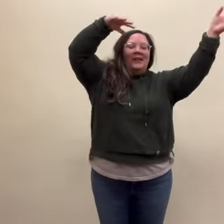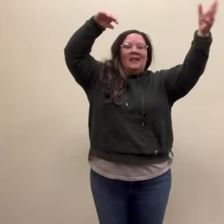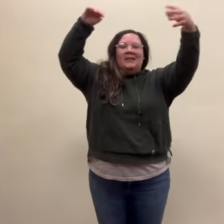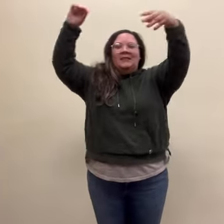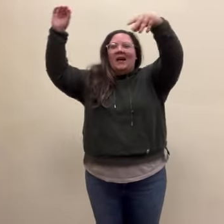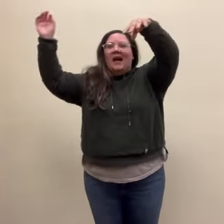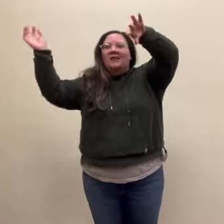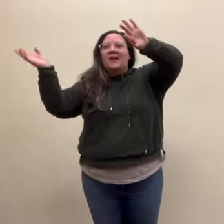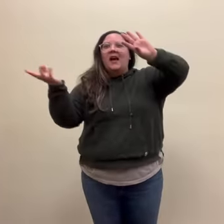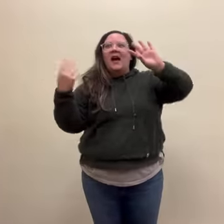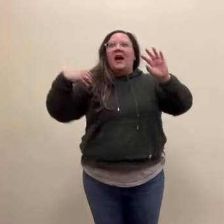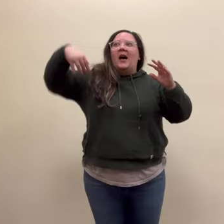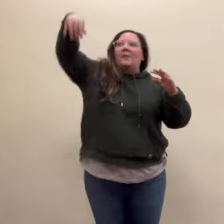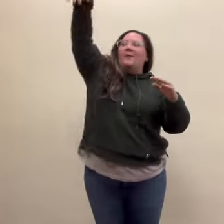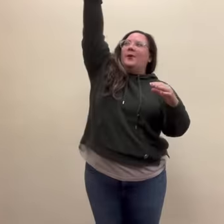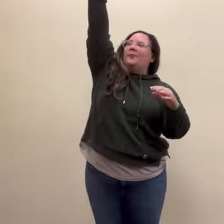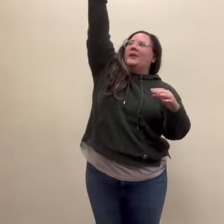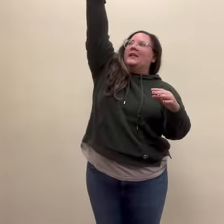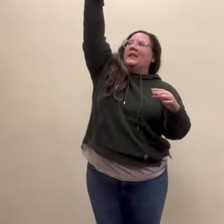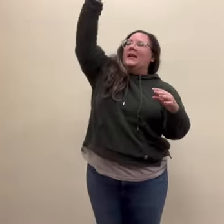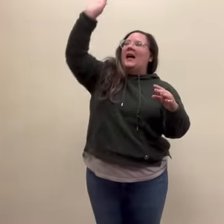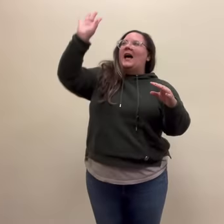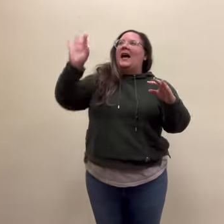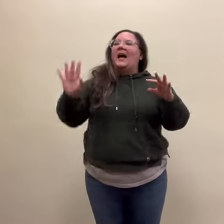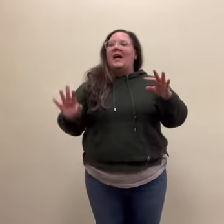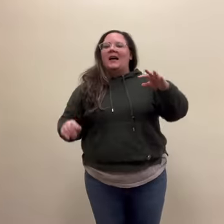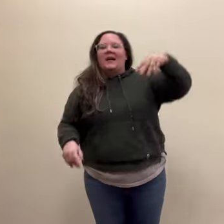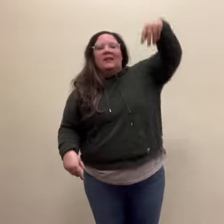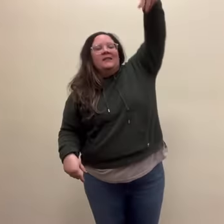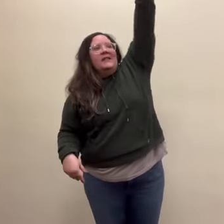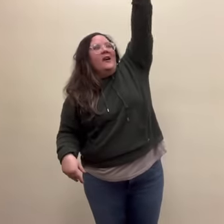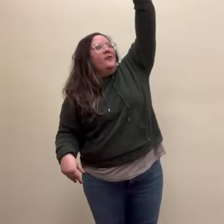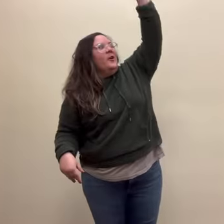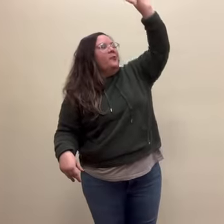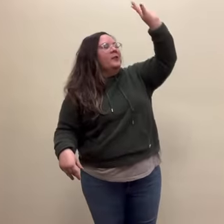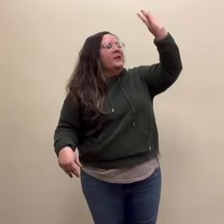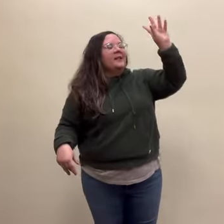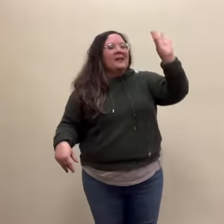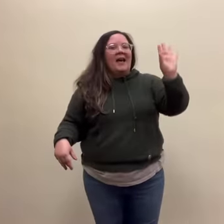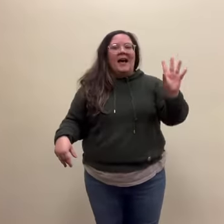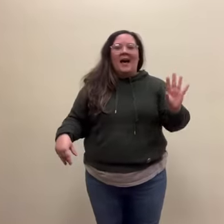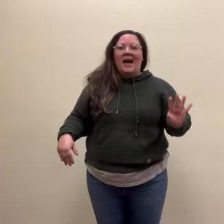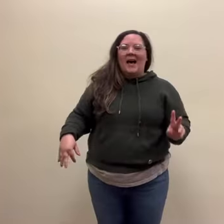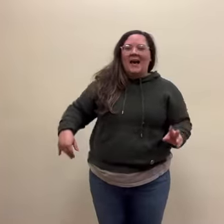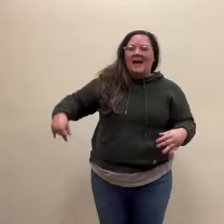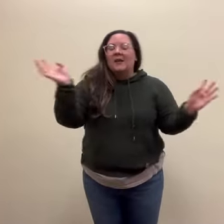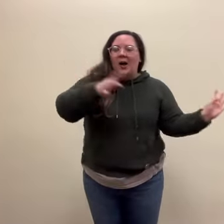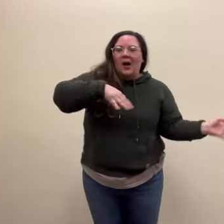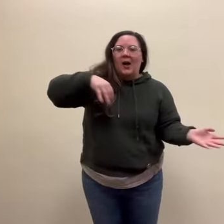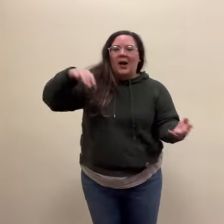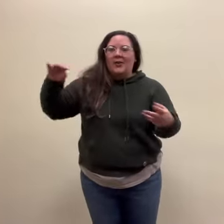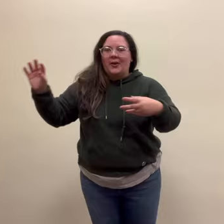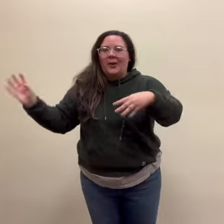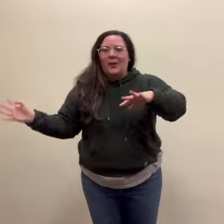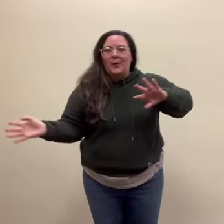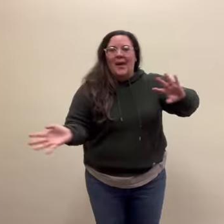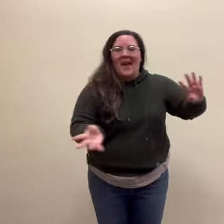down, up from really high, down from really high, all the way